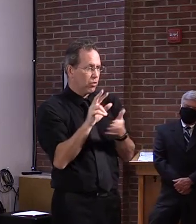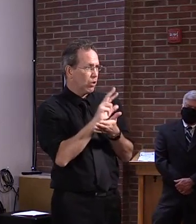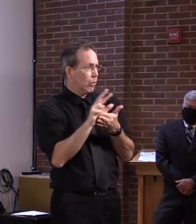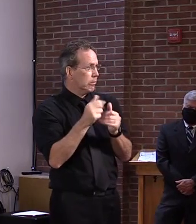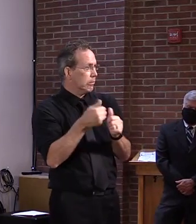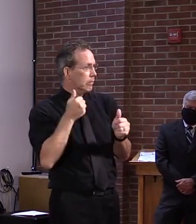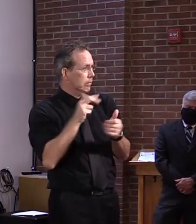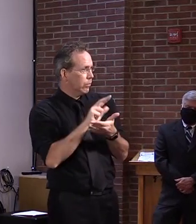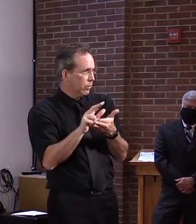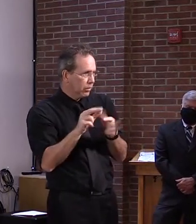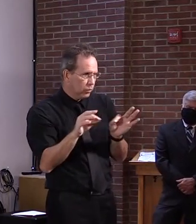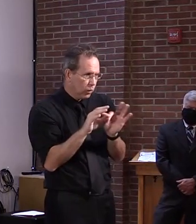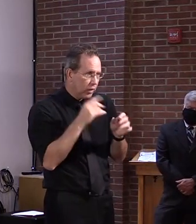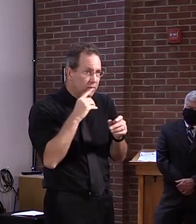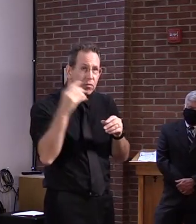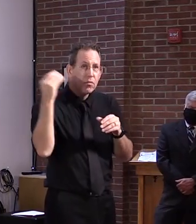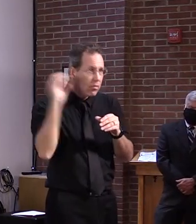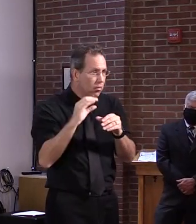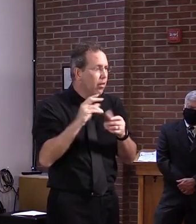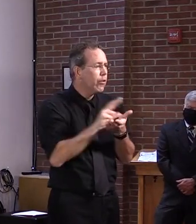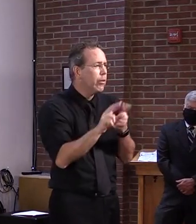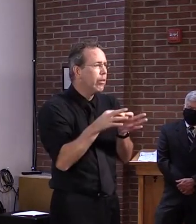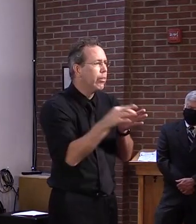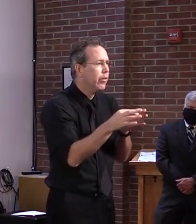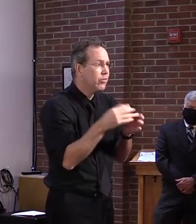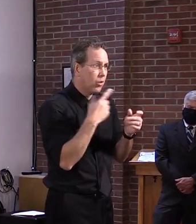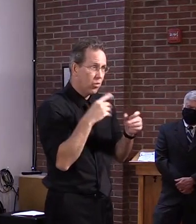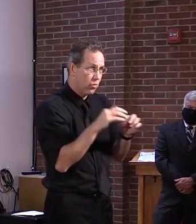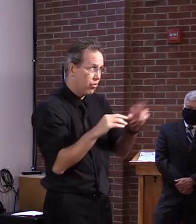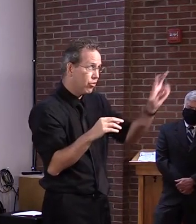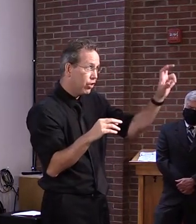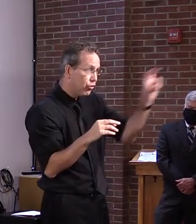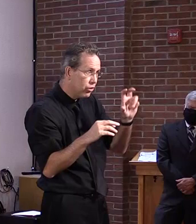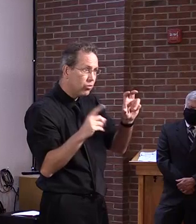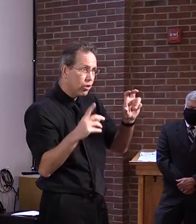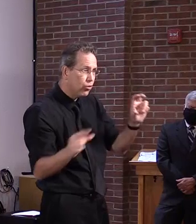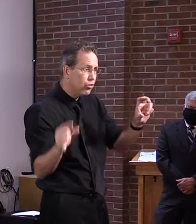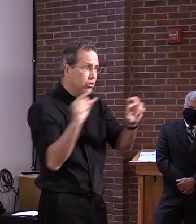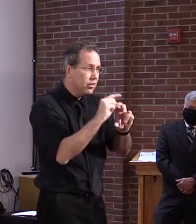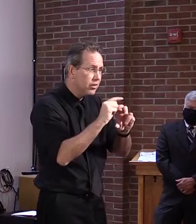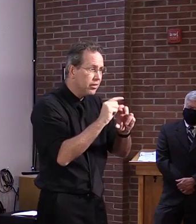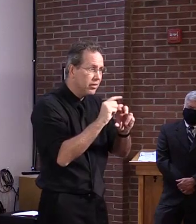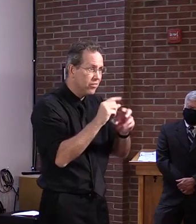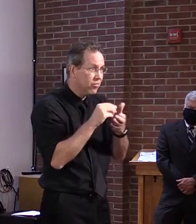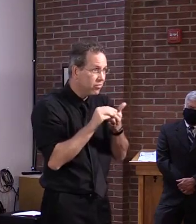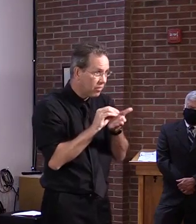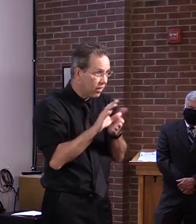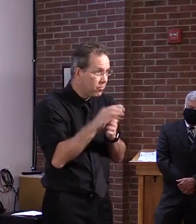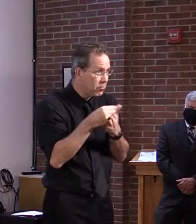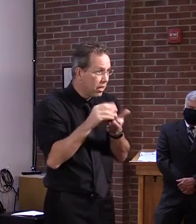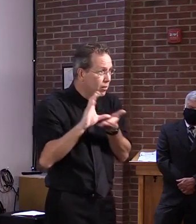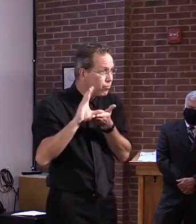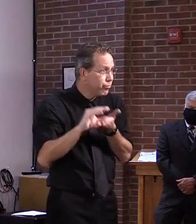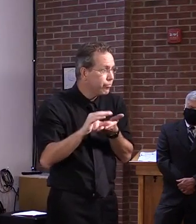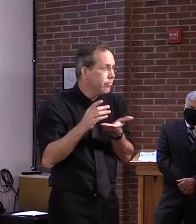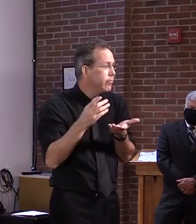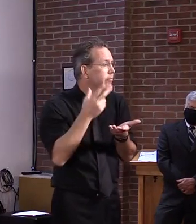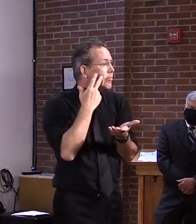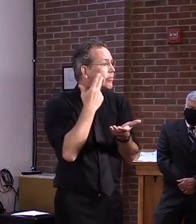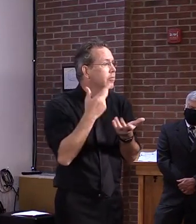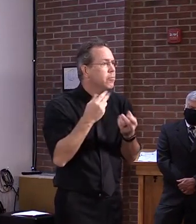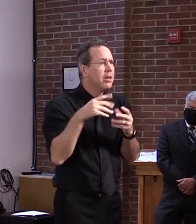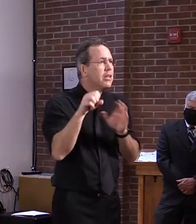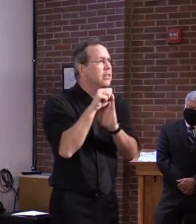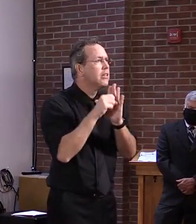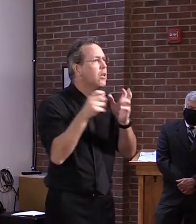program. Um, it's likely, as you mentioned, there won't be much funding left after those three weeks, given the number of states that are also applying